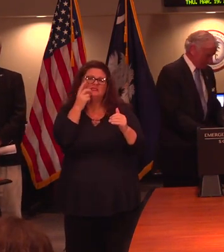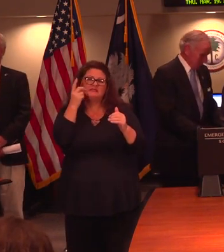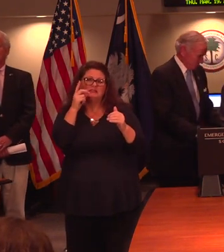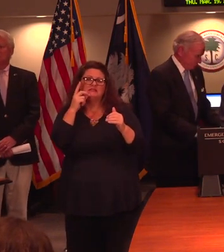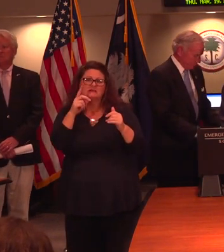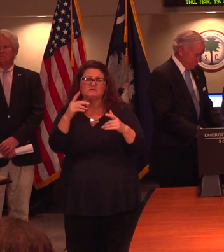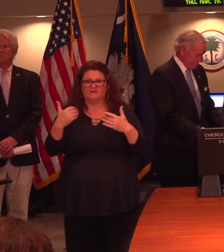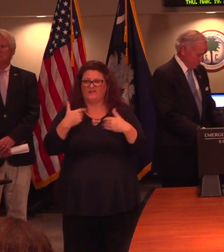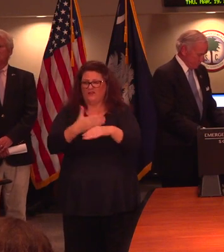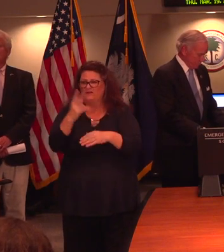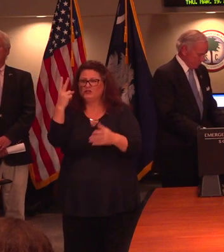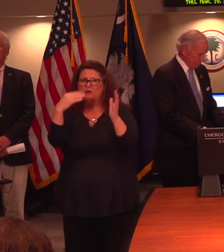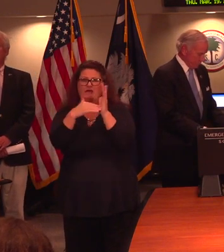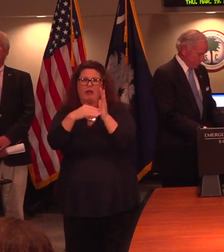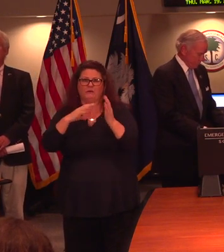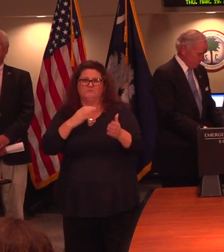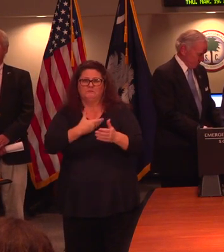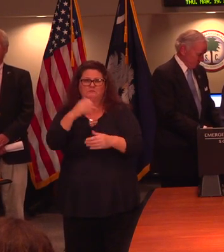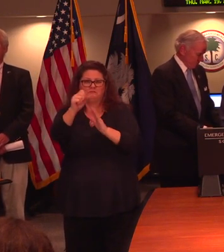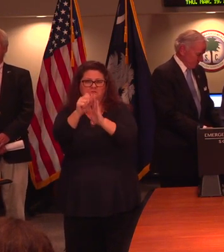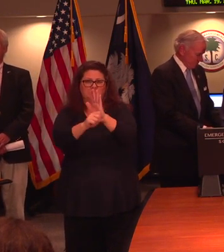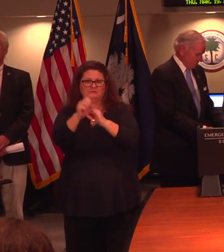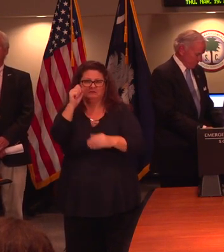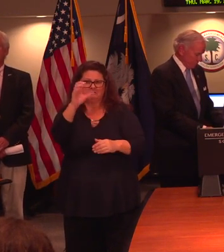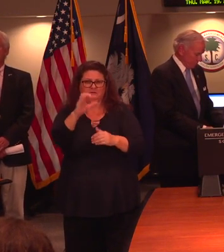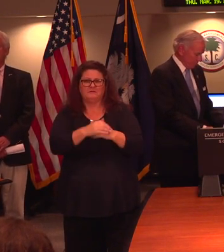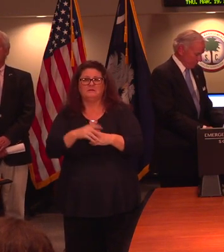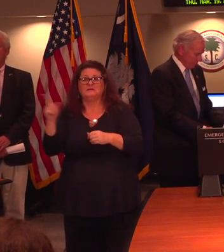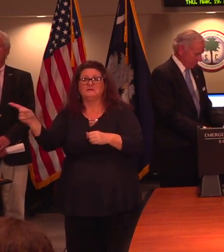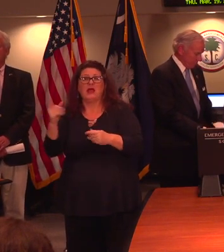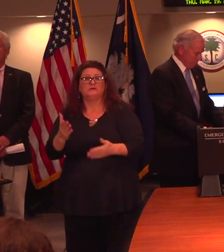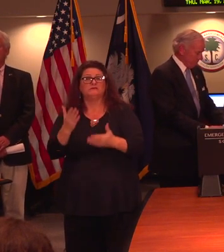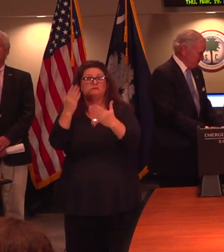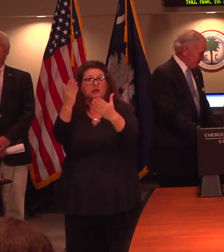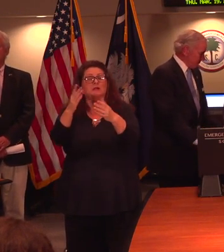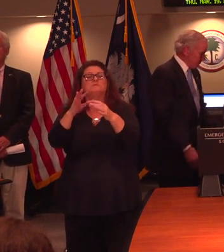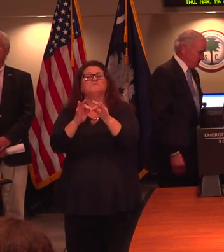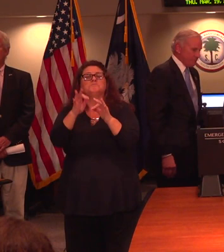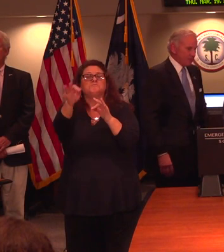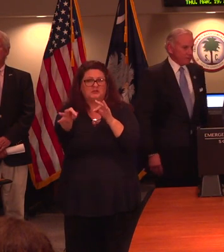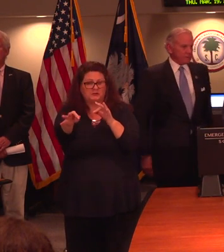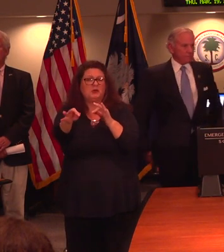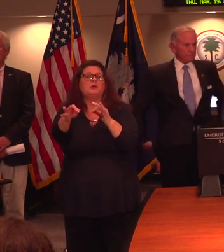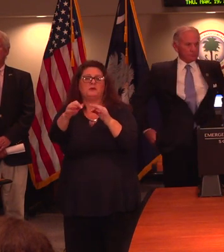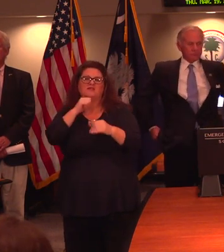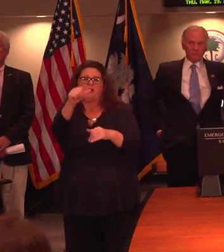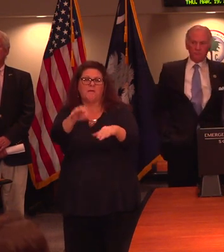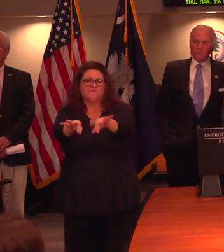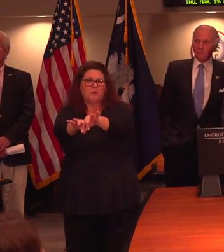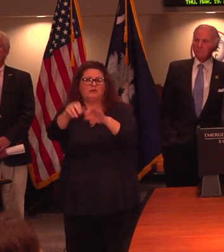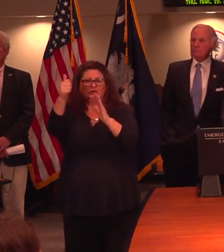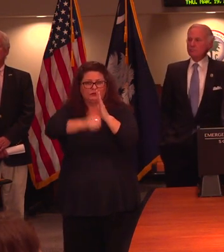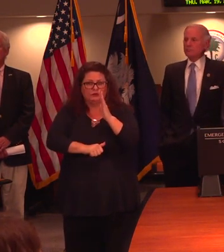pretty close to your dentist. There are dental associations recommending dentists postpone elective procedures only to emergency